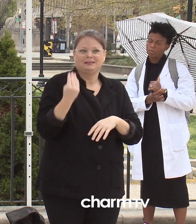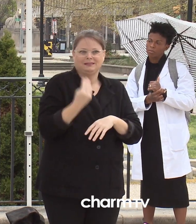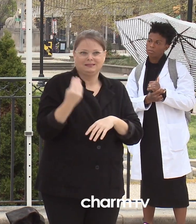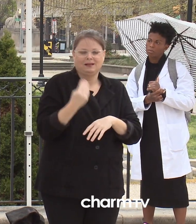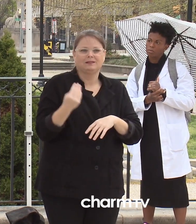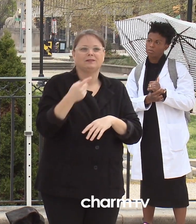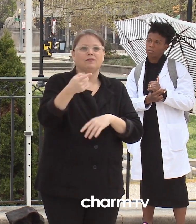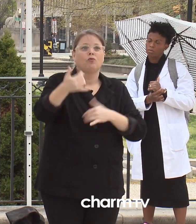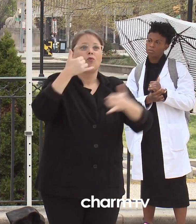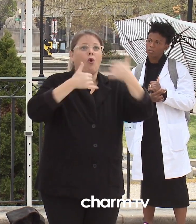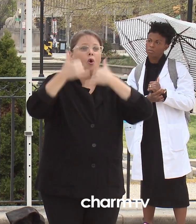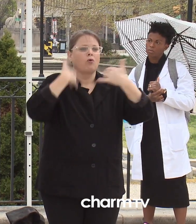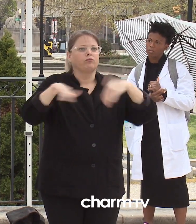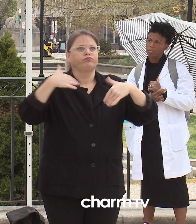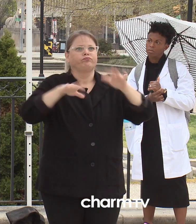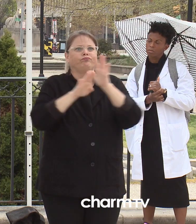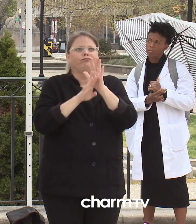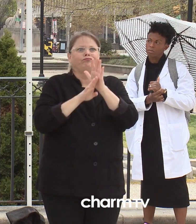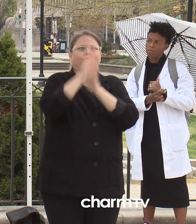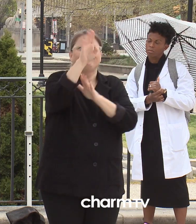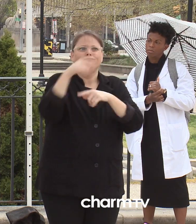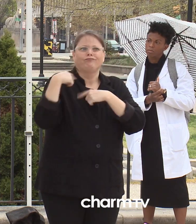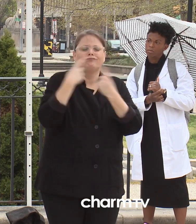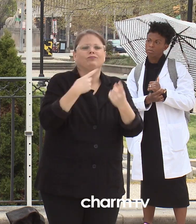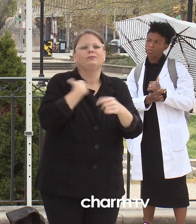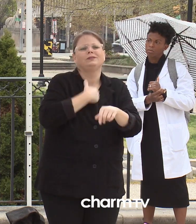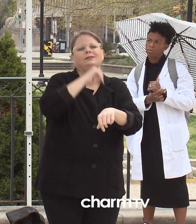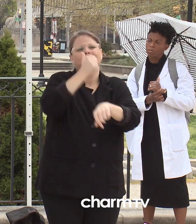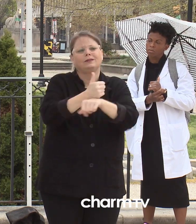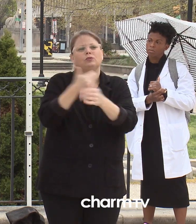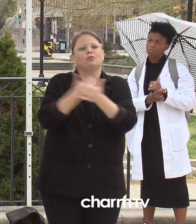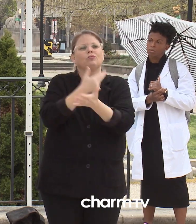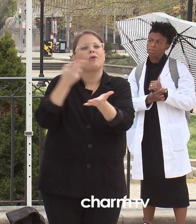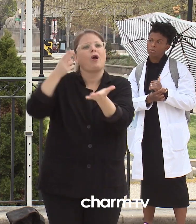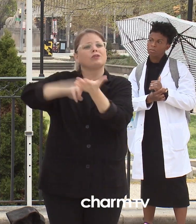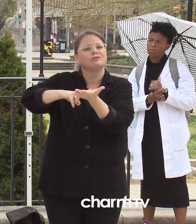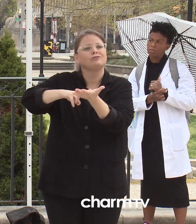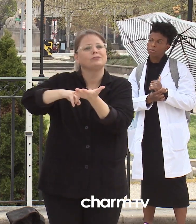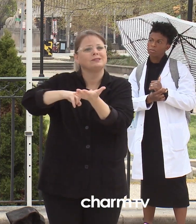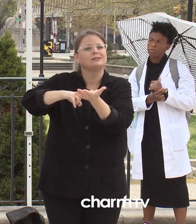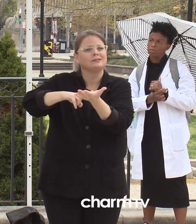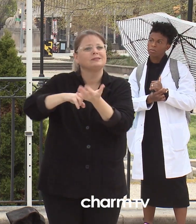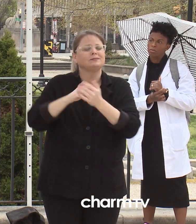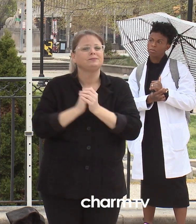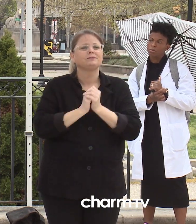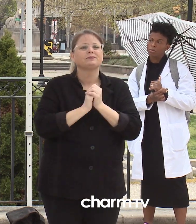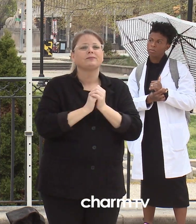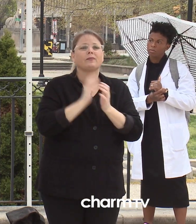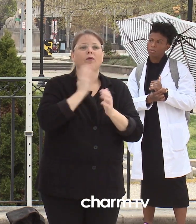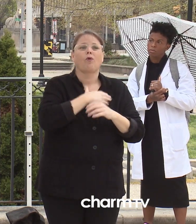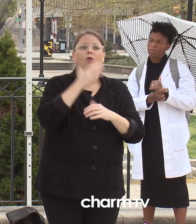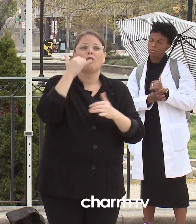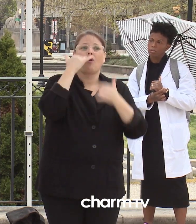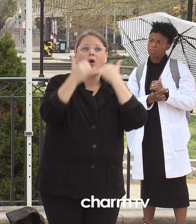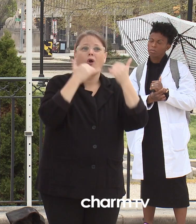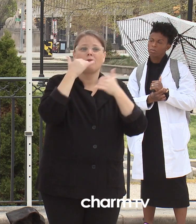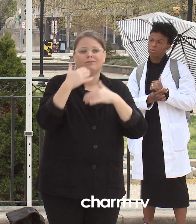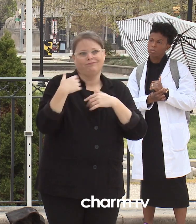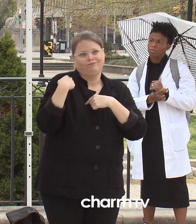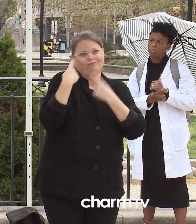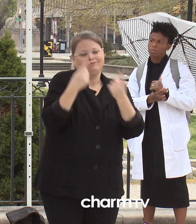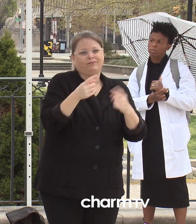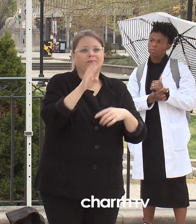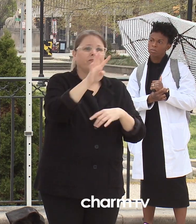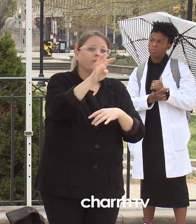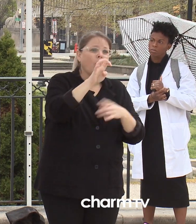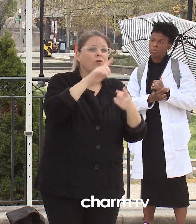able to leverage a commercial surge contract. Our existing call volume runs four to six hundred calls per day. The state of Maryland will